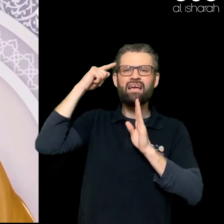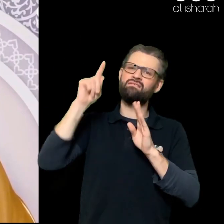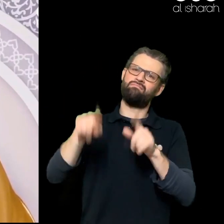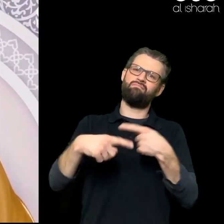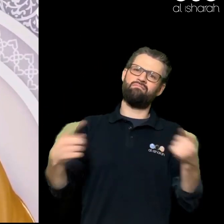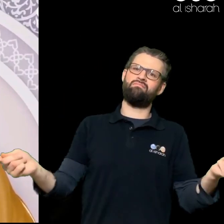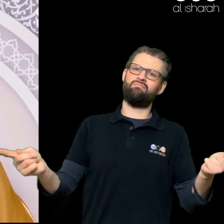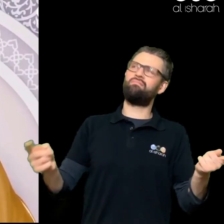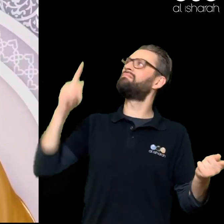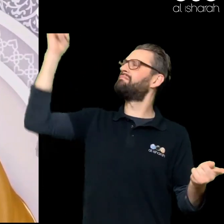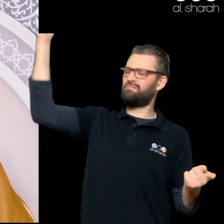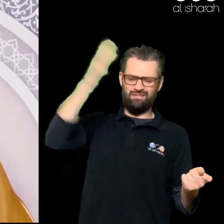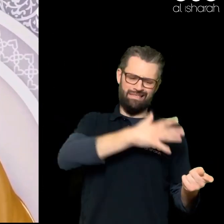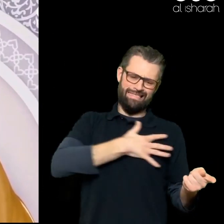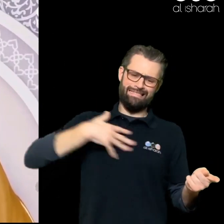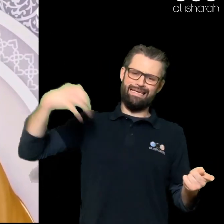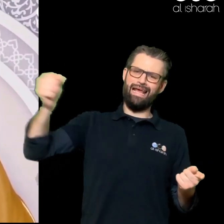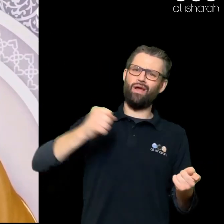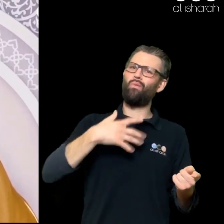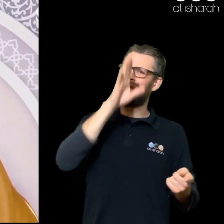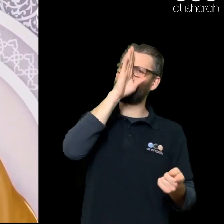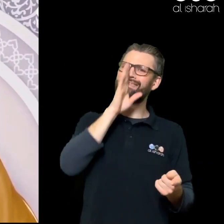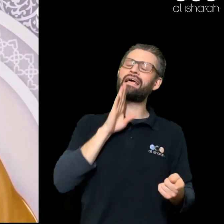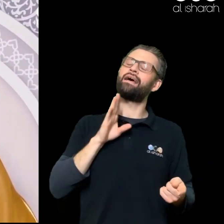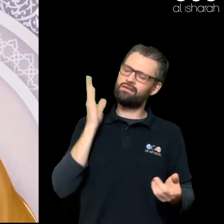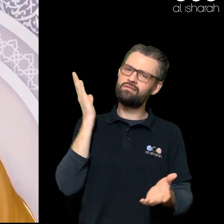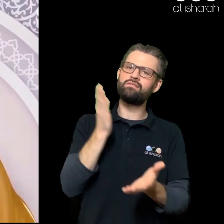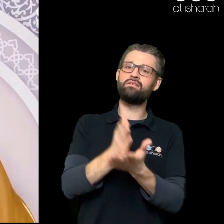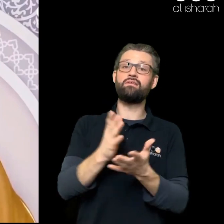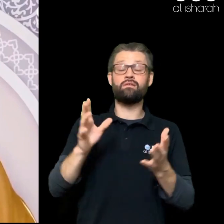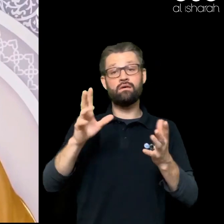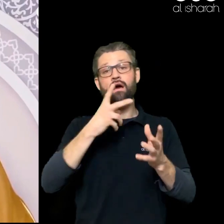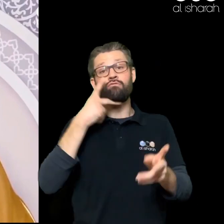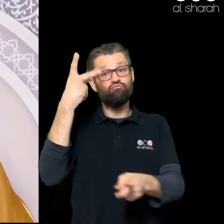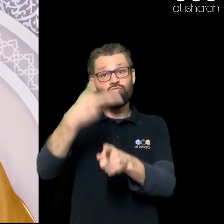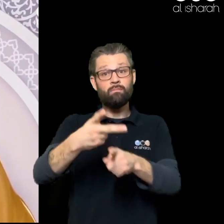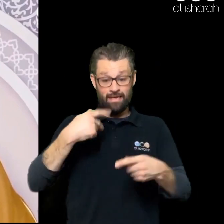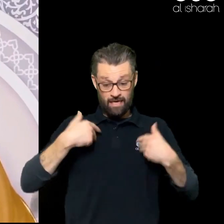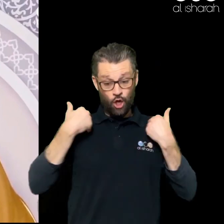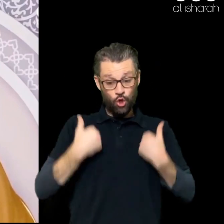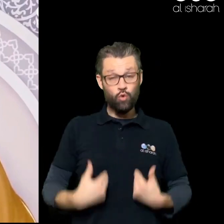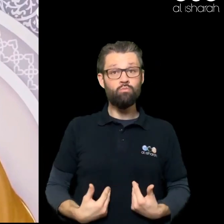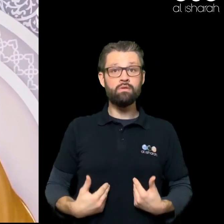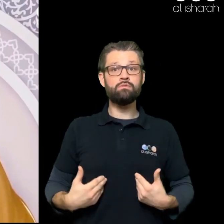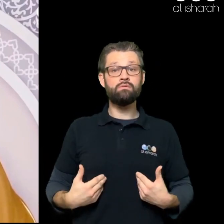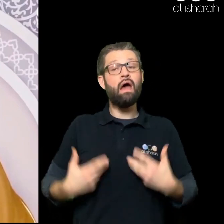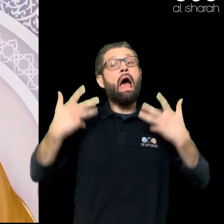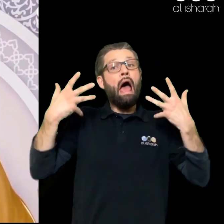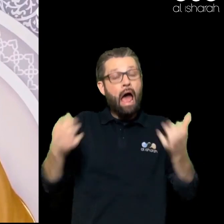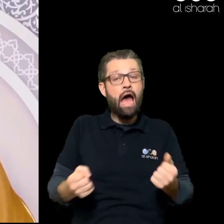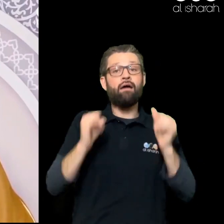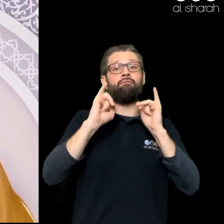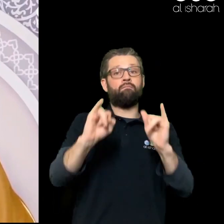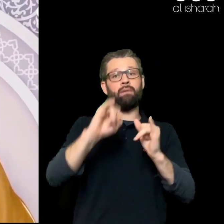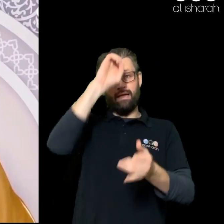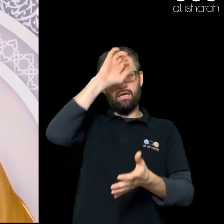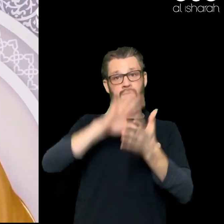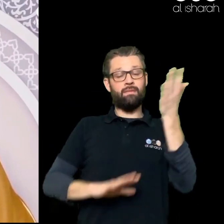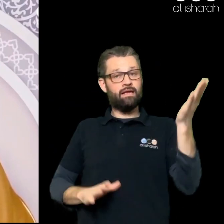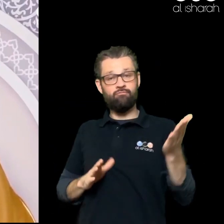I repeat We are human beings We will go through Sadness Anxiety And so much more In terms of Difficulty Hardship The